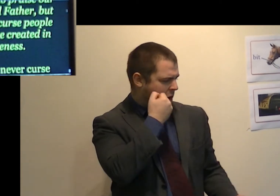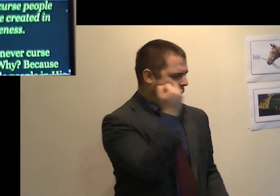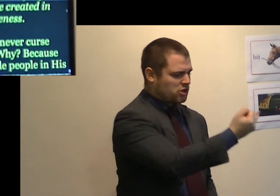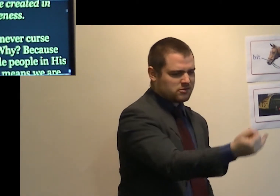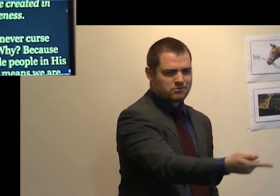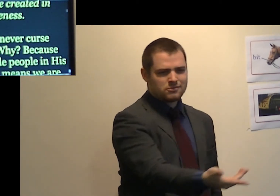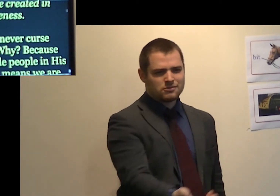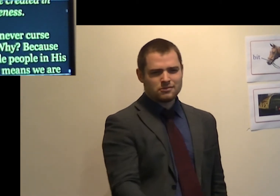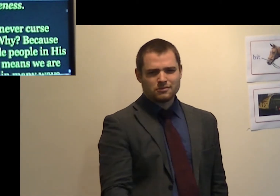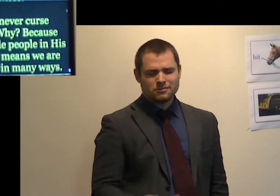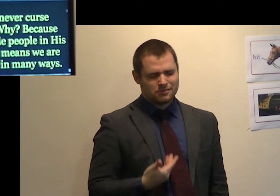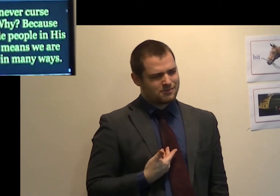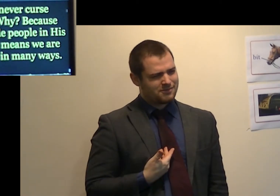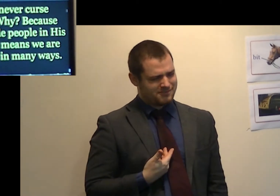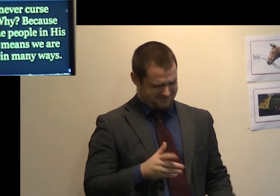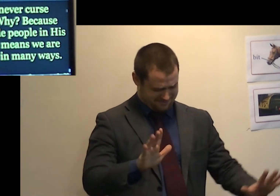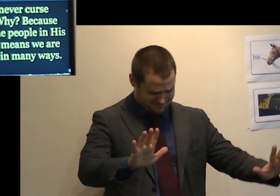I should never curse people.